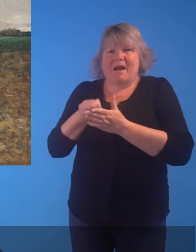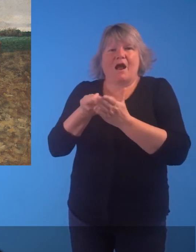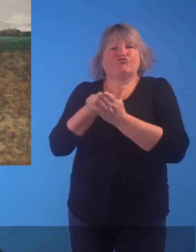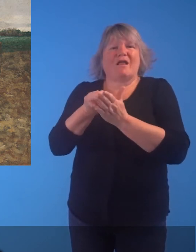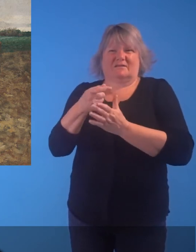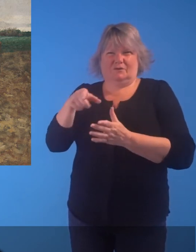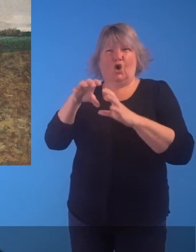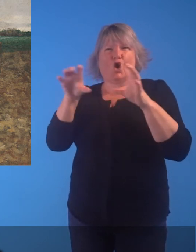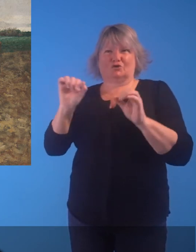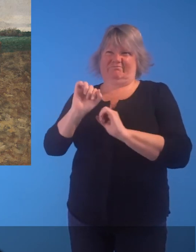tied cottage.